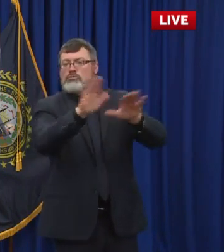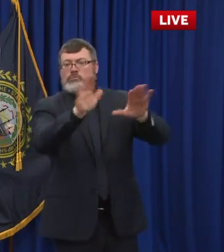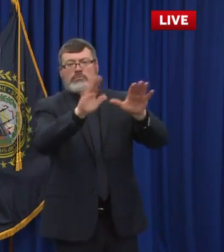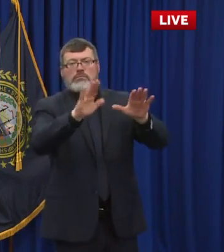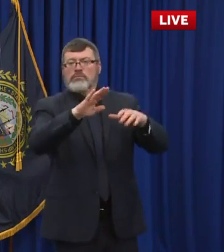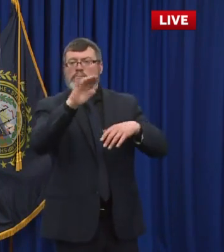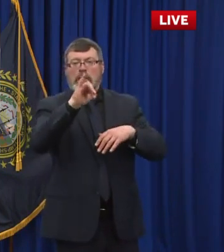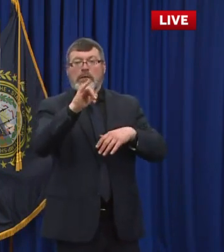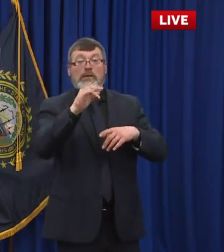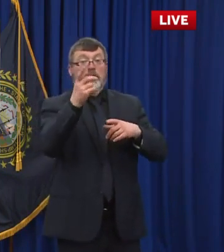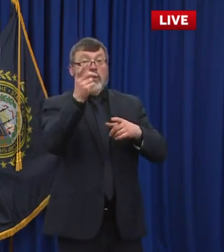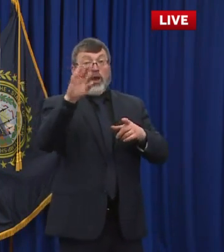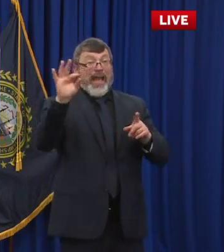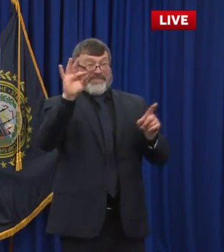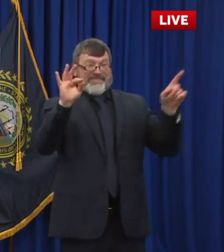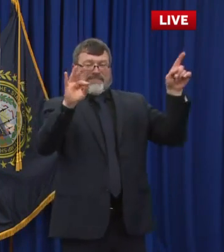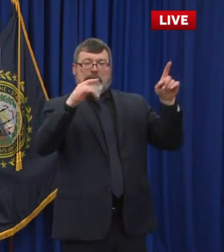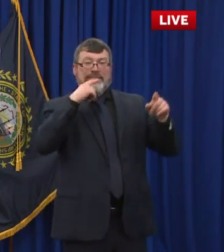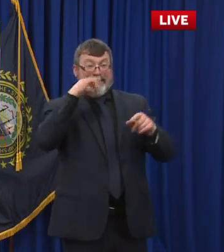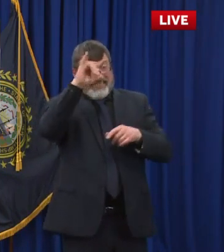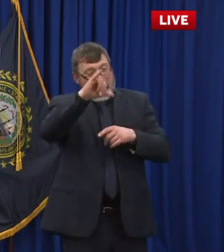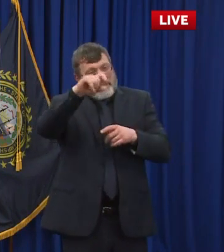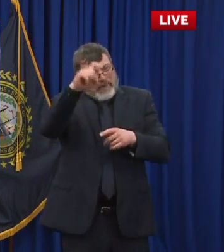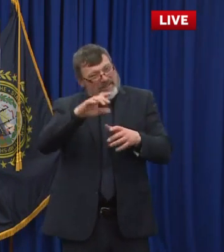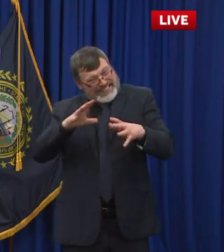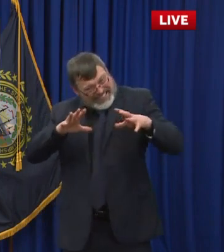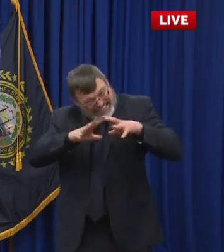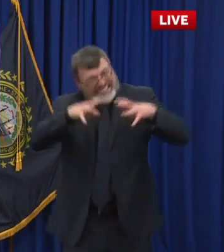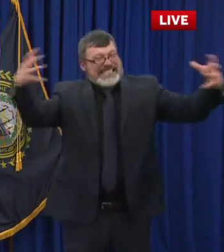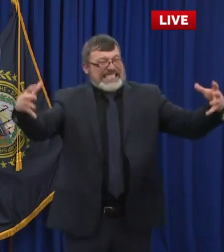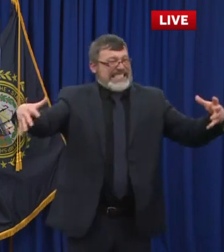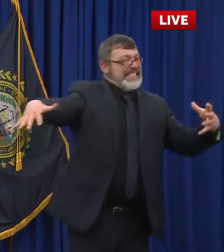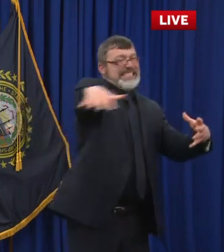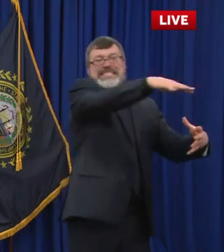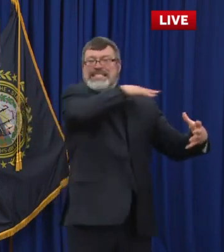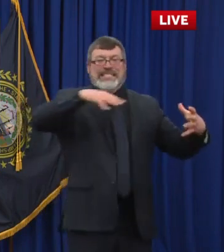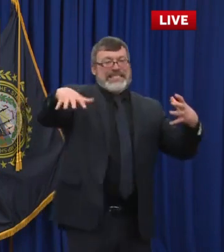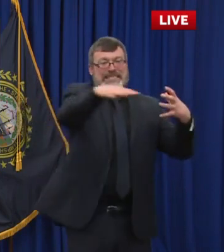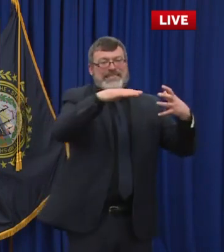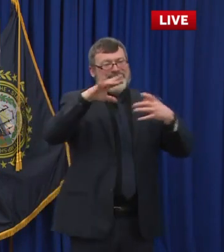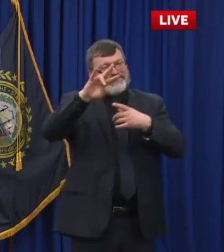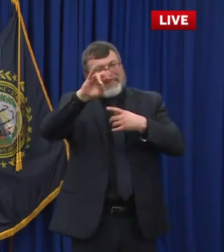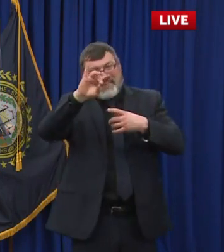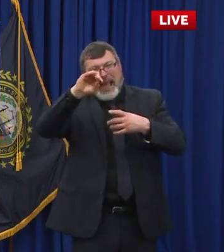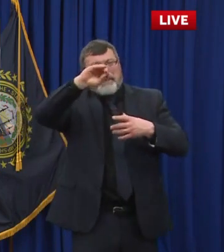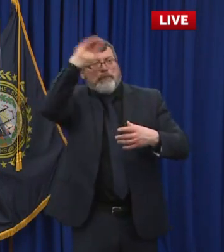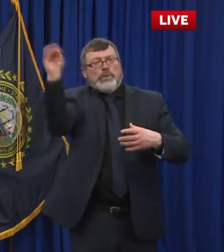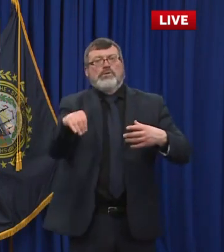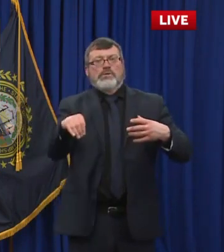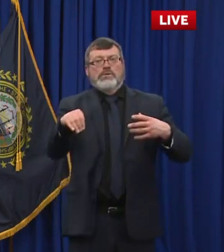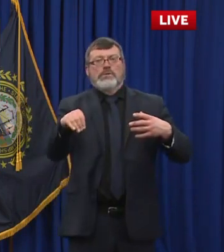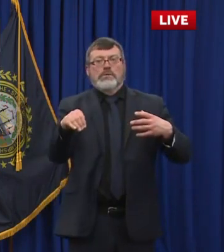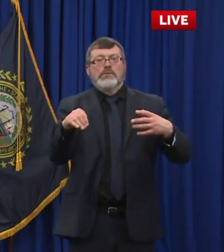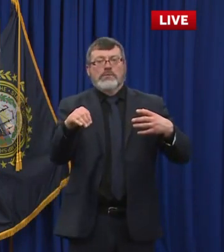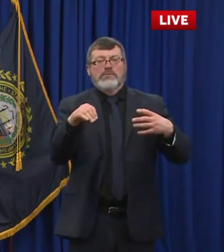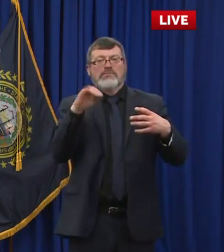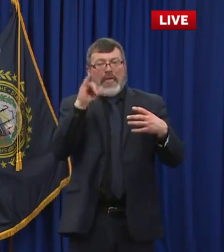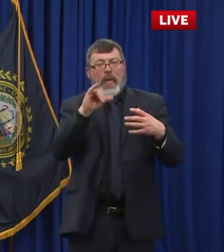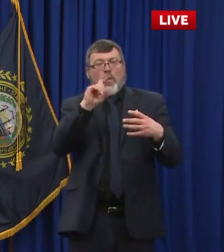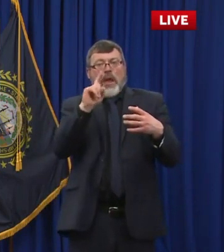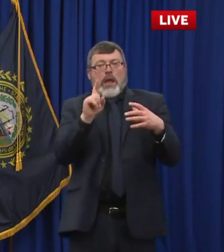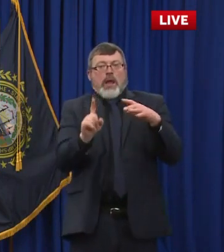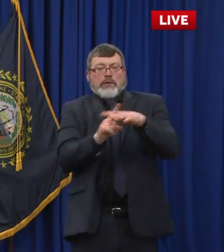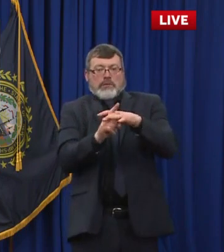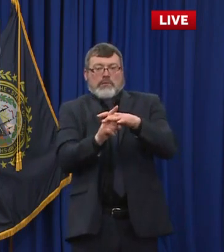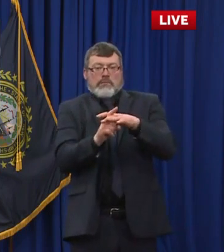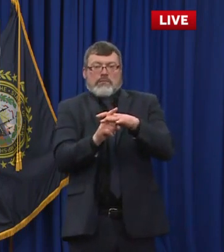for everyone in the state, are 70, 75% of people in the state going to take the vaccination? Probably not. But within the